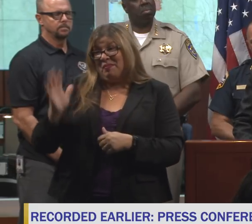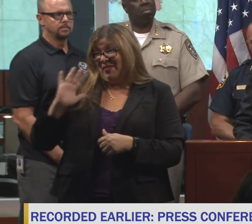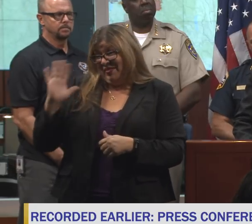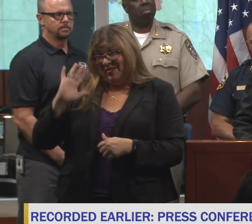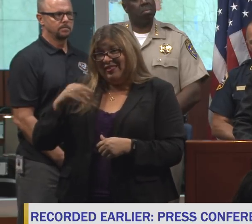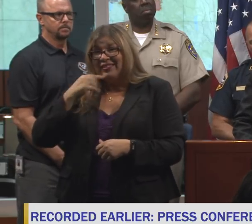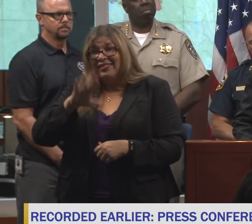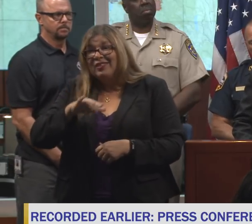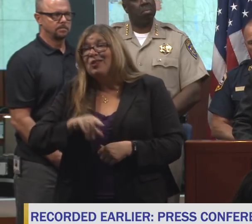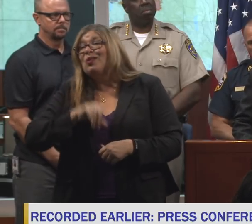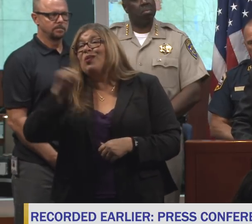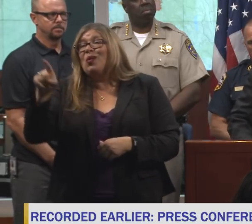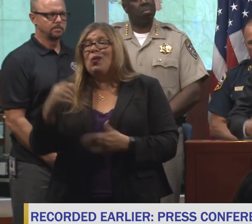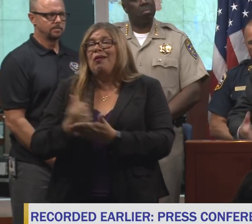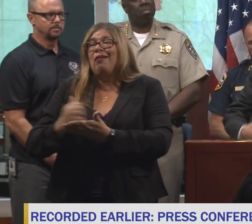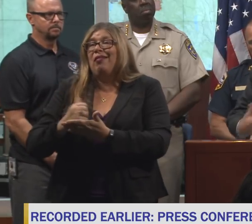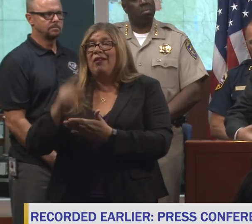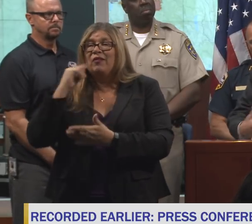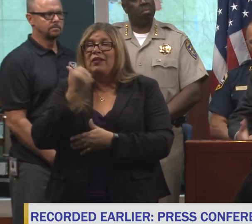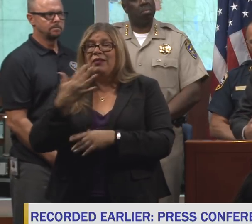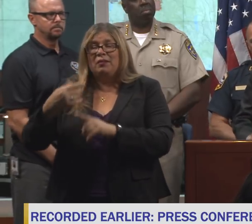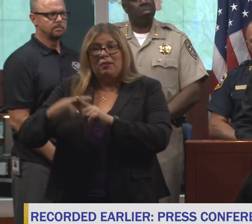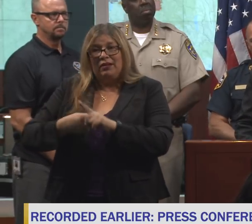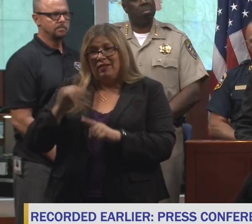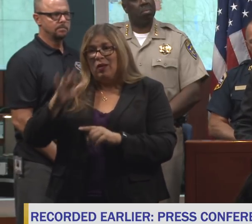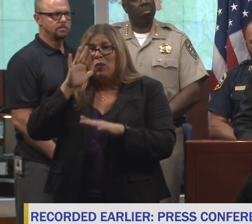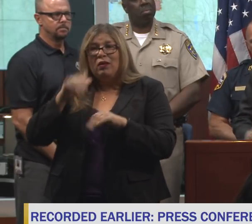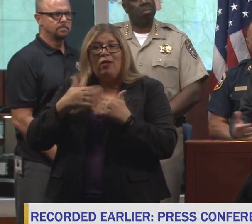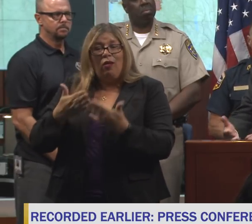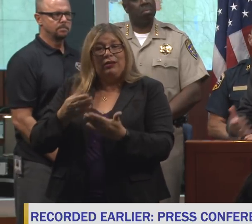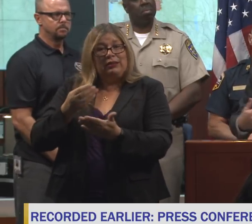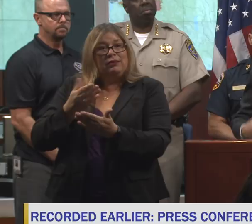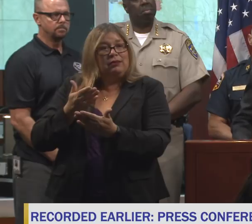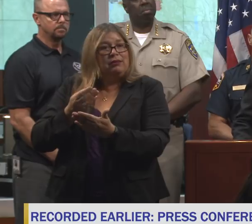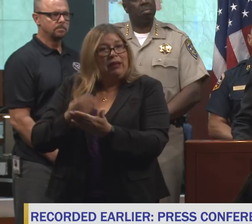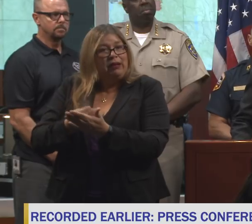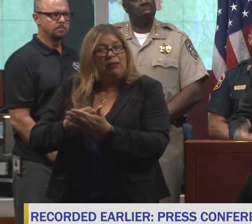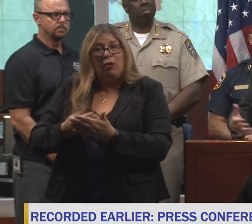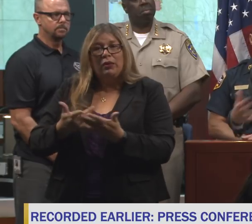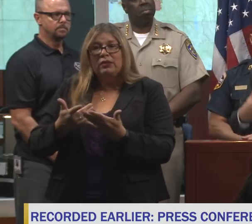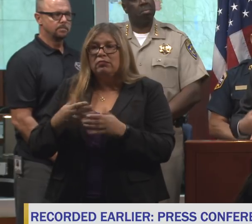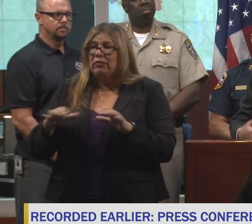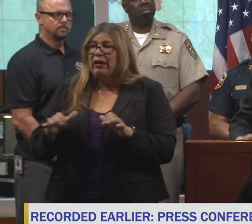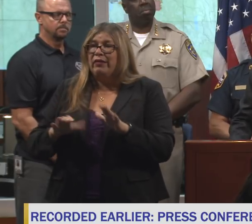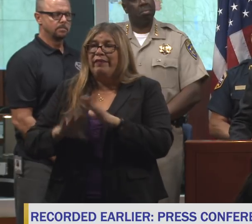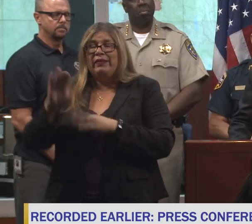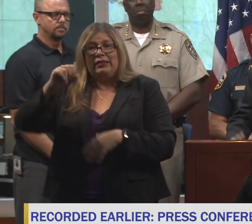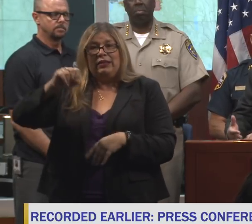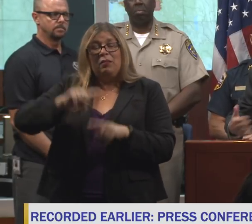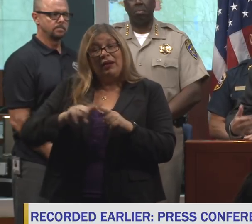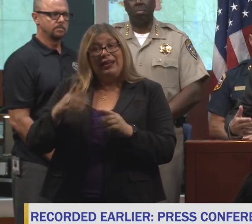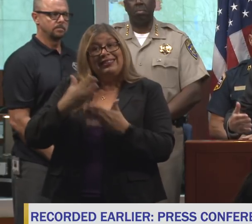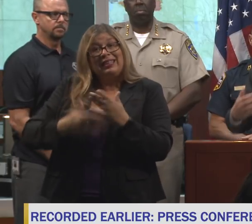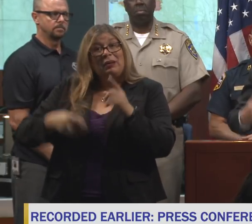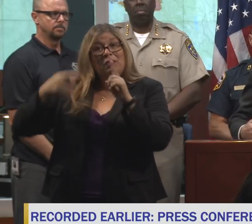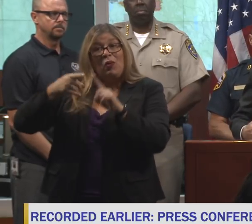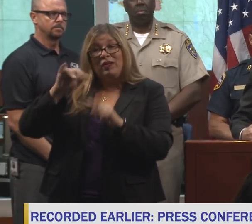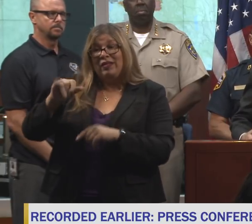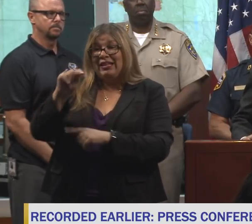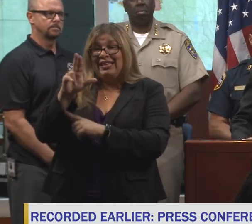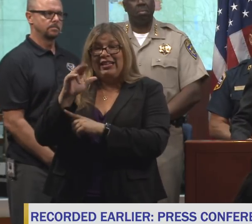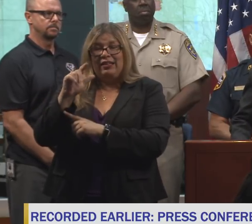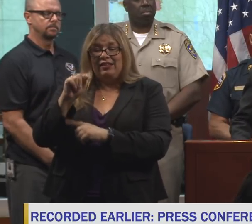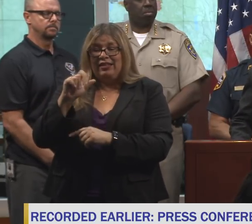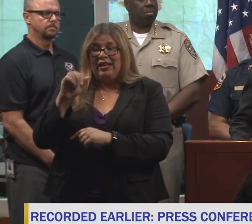card for the next couple of months. That would create economic activity. At some point, the tariffs and the natural cycle